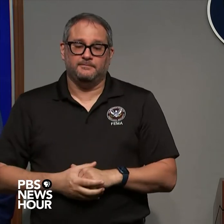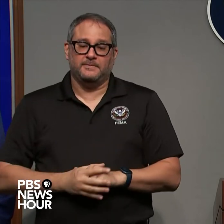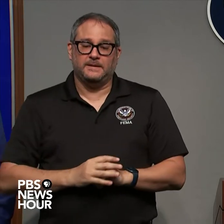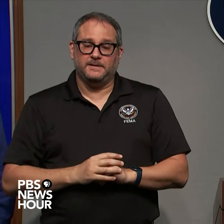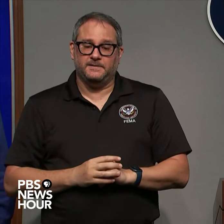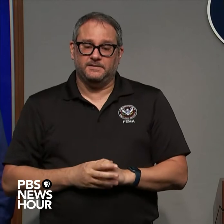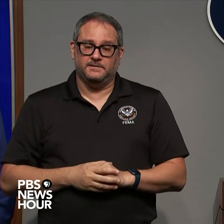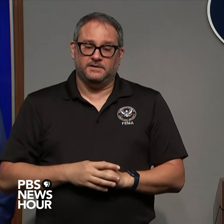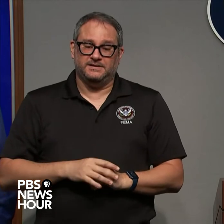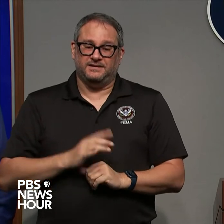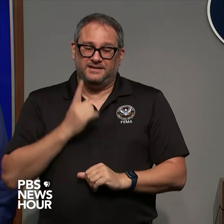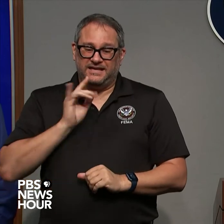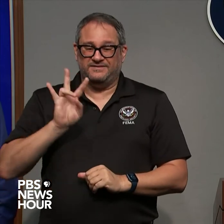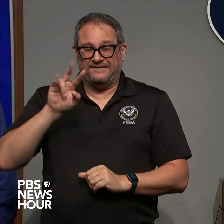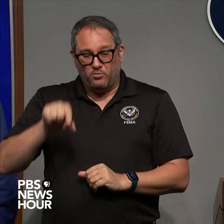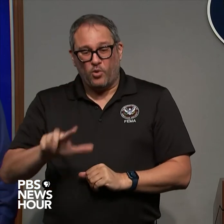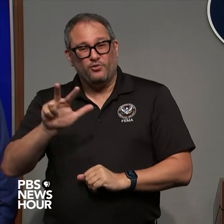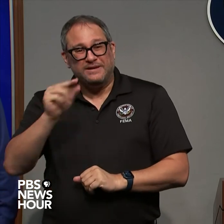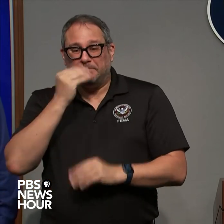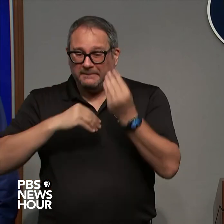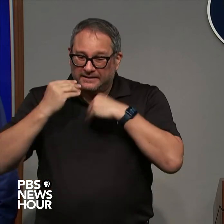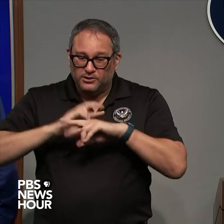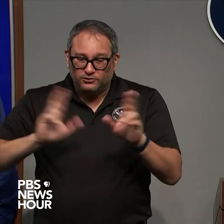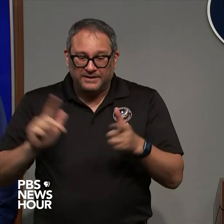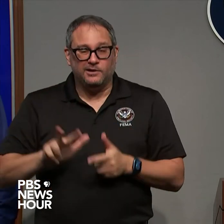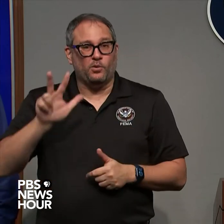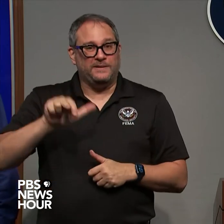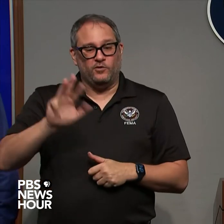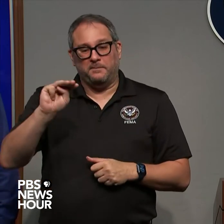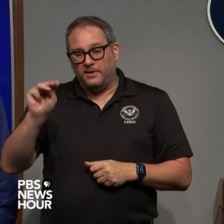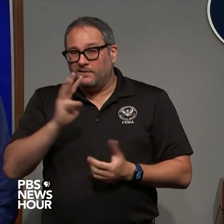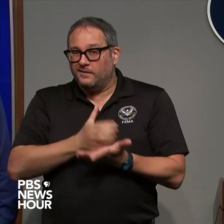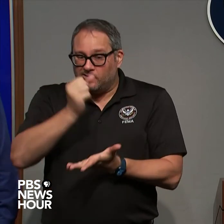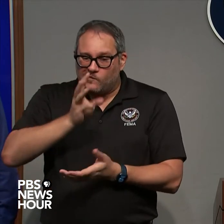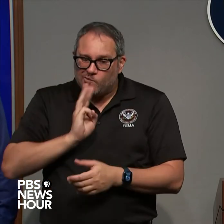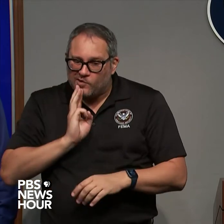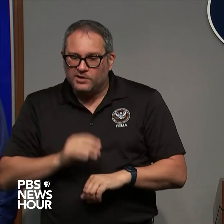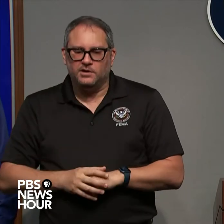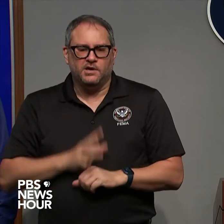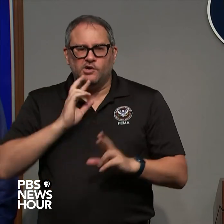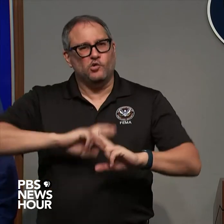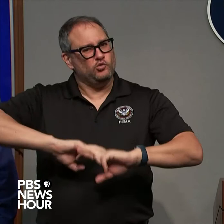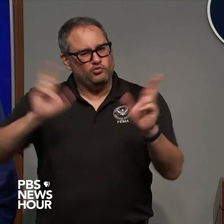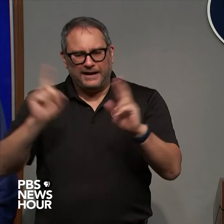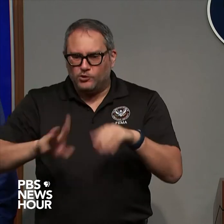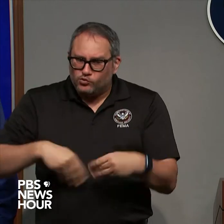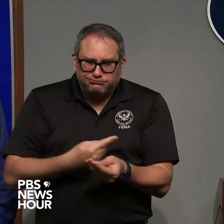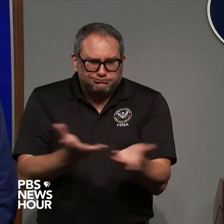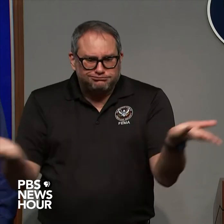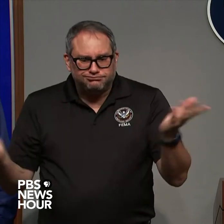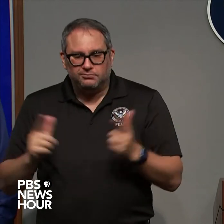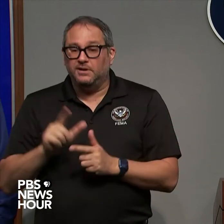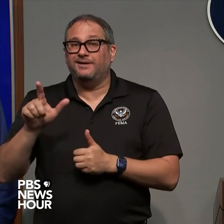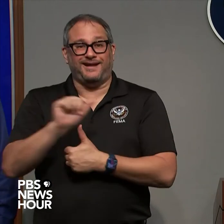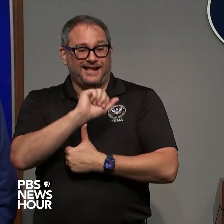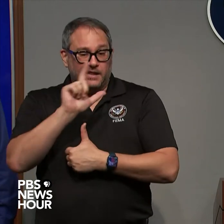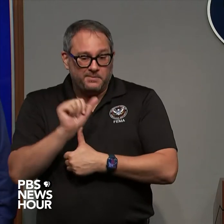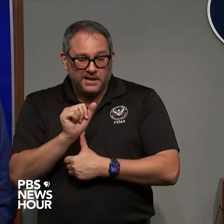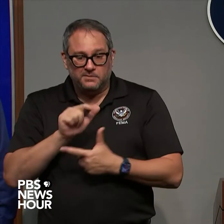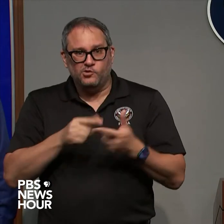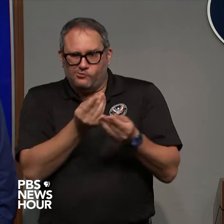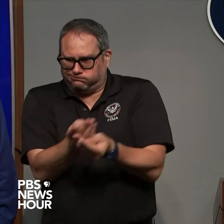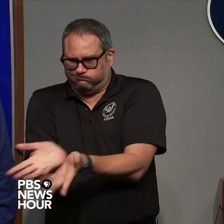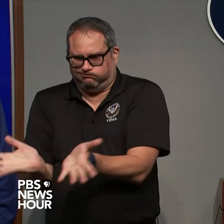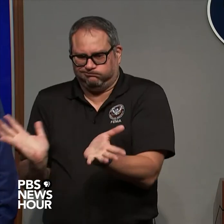and three point five million liters of water staged in Alabama and there are multiple volunteer agencies that are